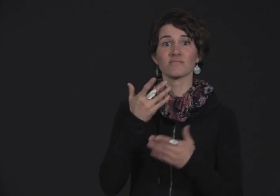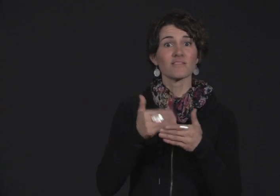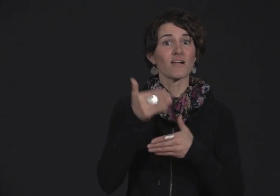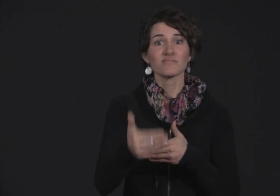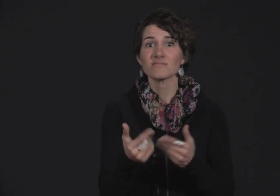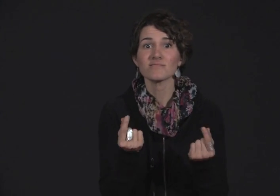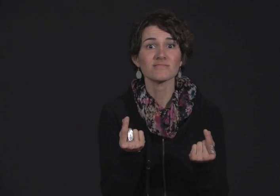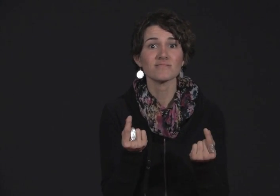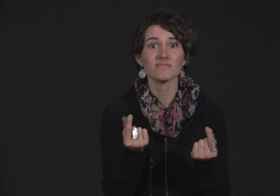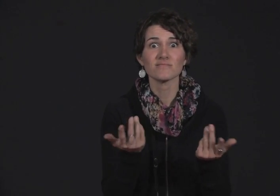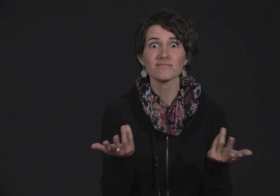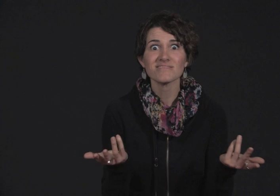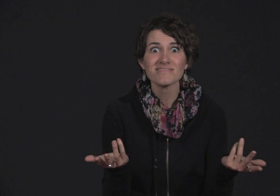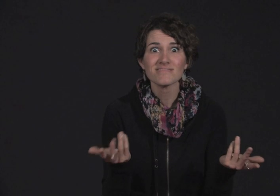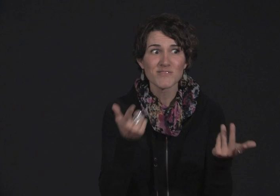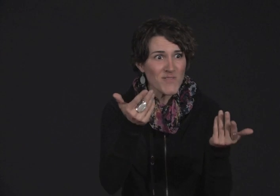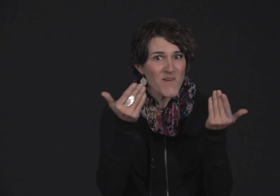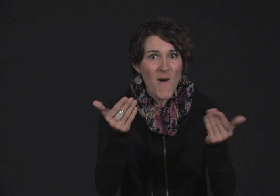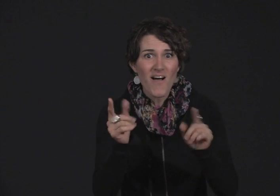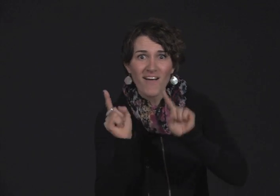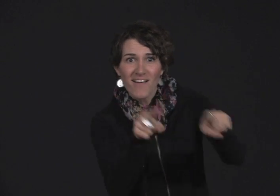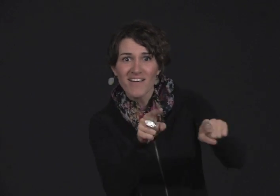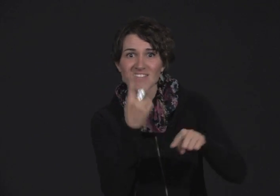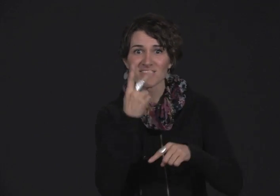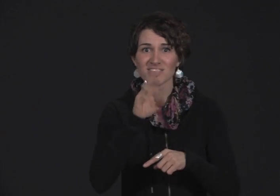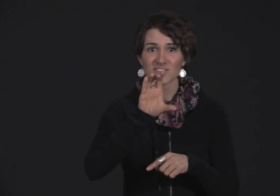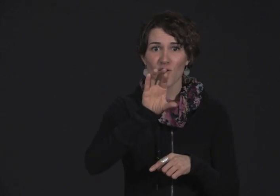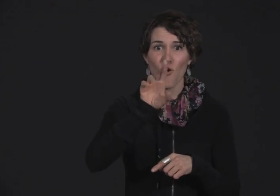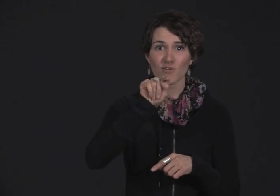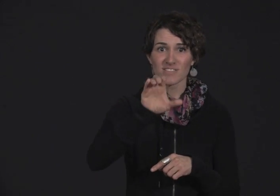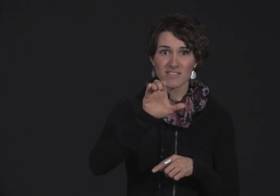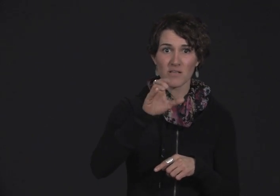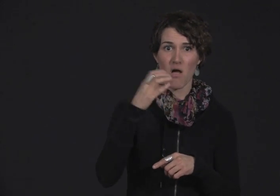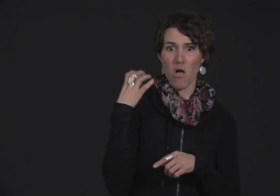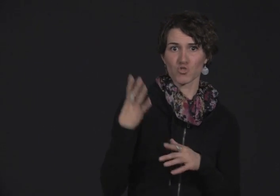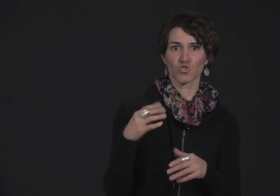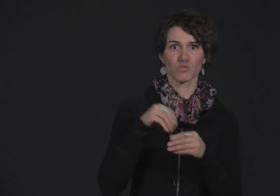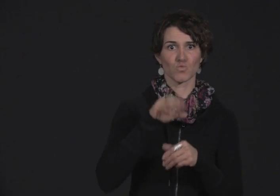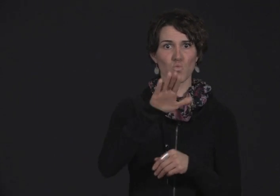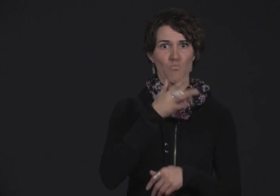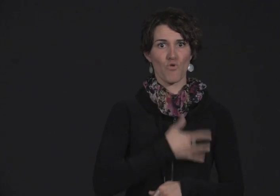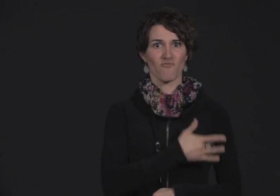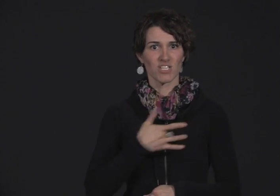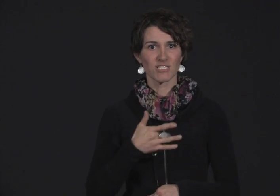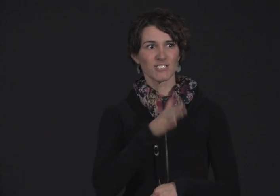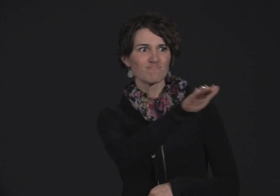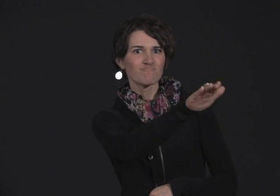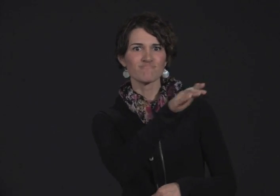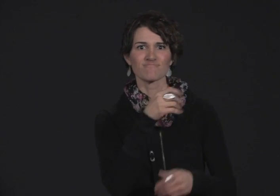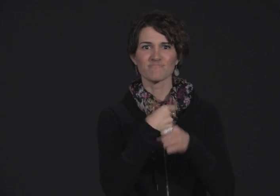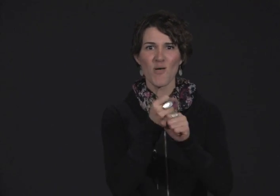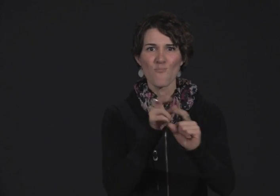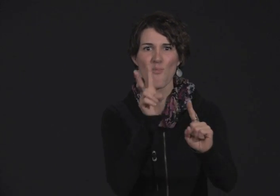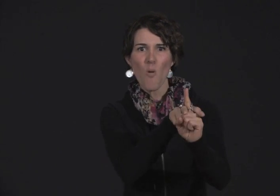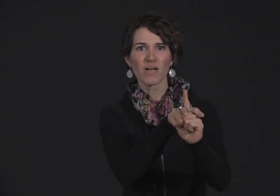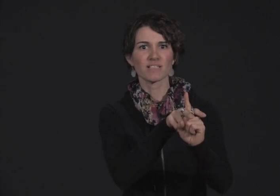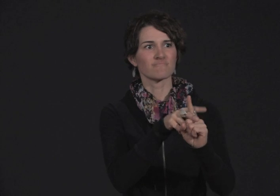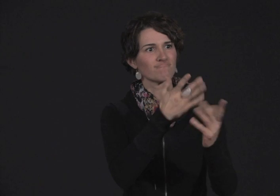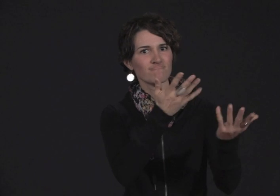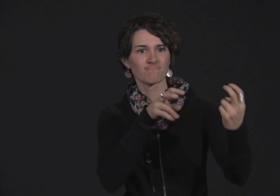establishing a VRS in your own province, it's feasible. You can do it. You know, speak to your CRTC commissioner in